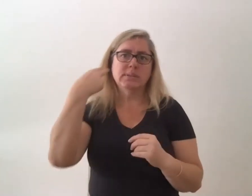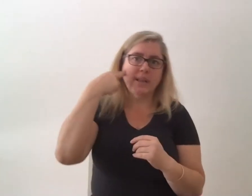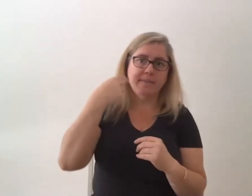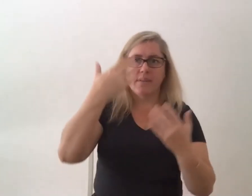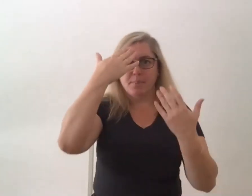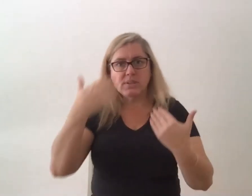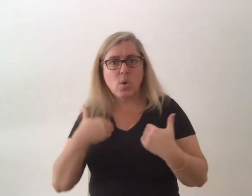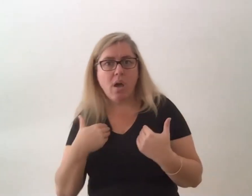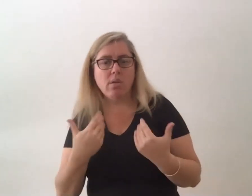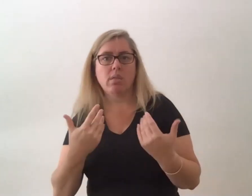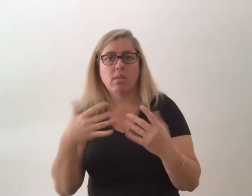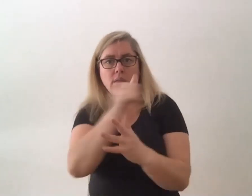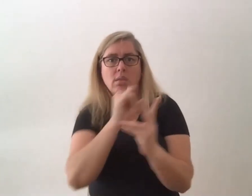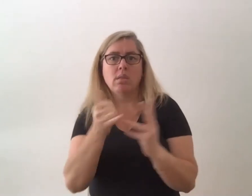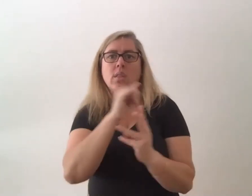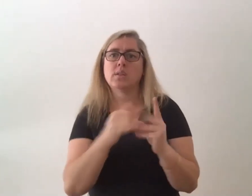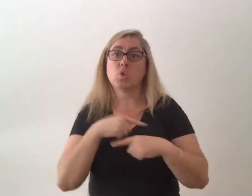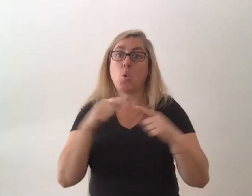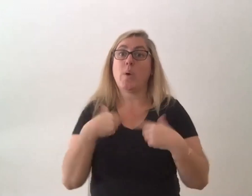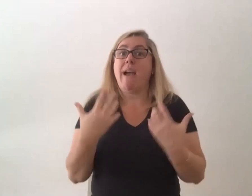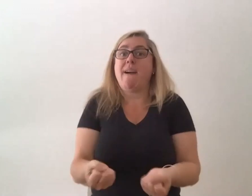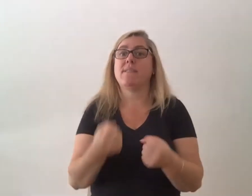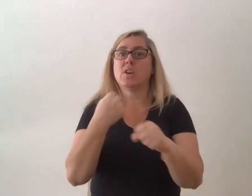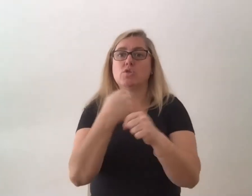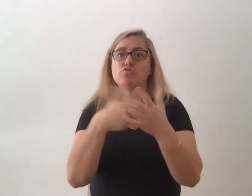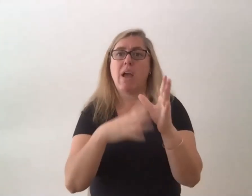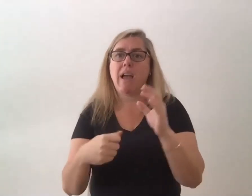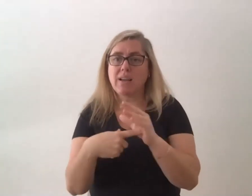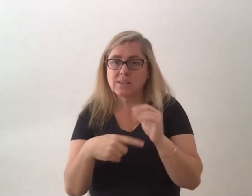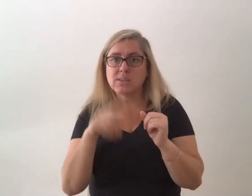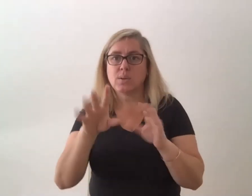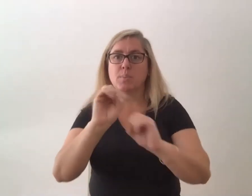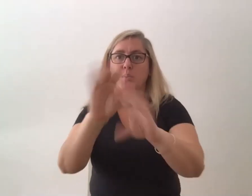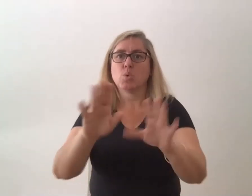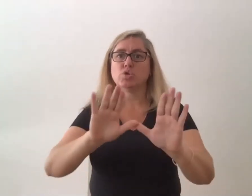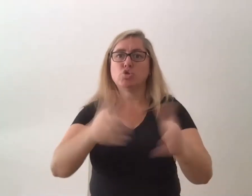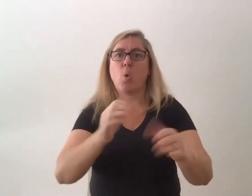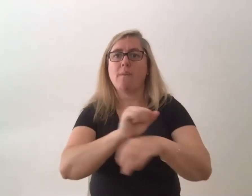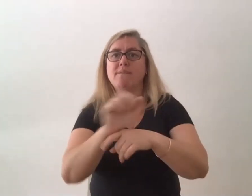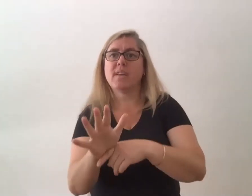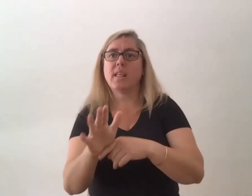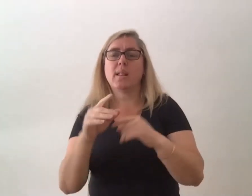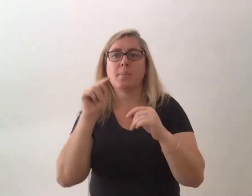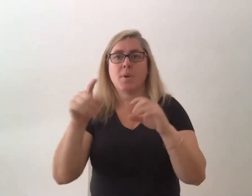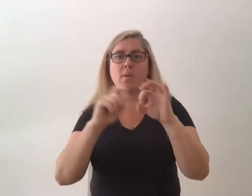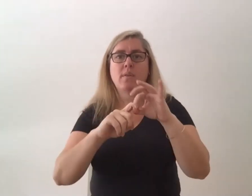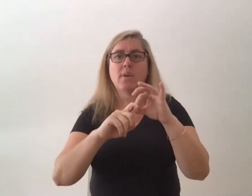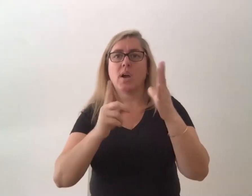a grant grant to put on a short film of qualia and so jess xavier